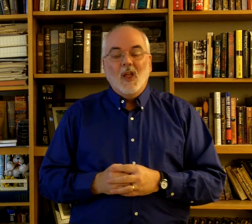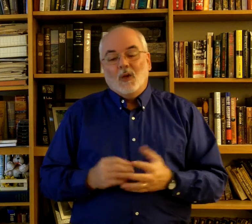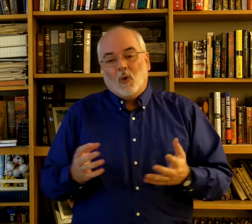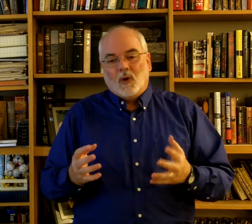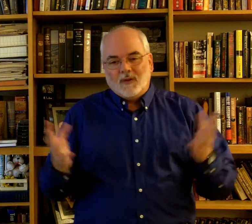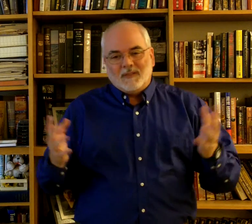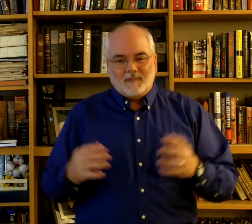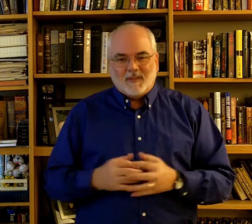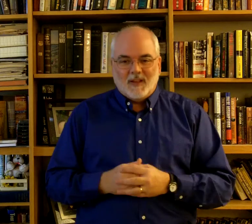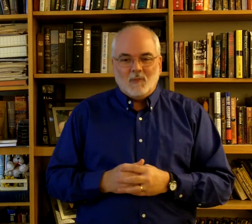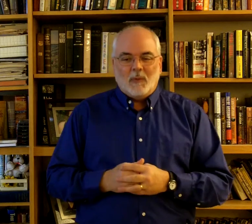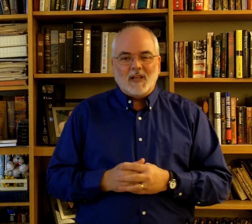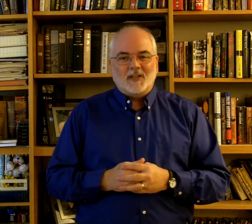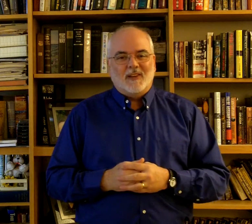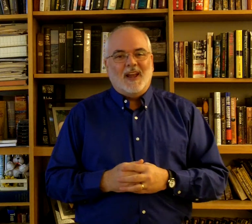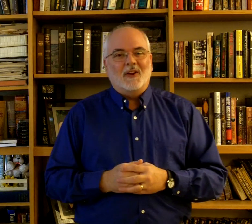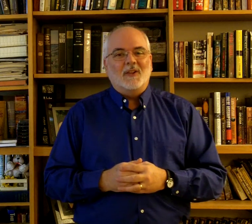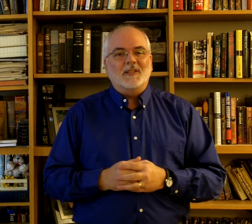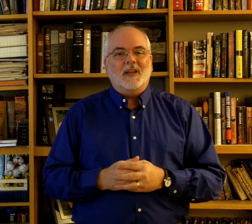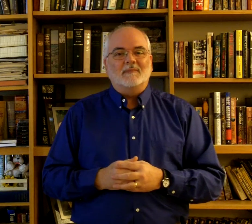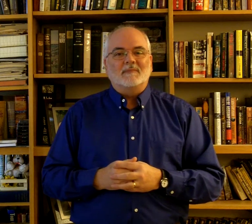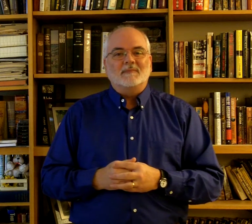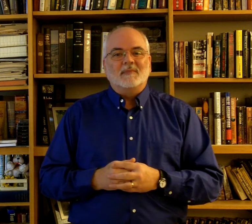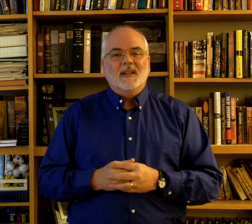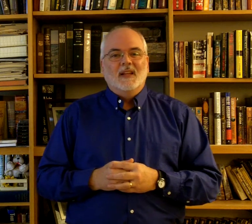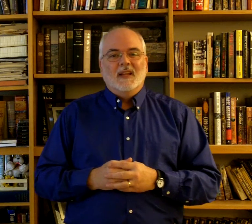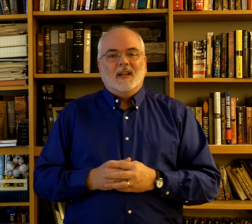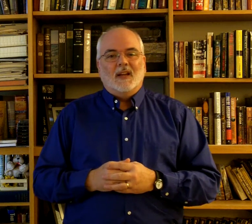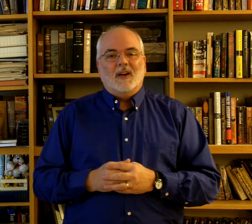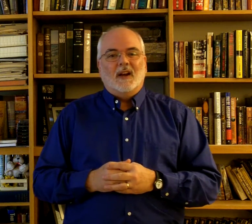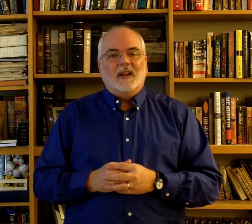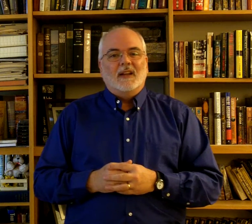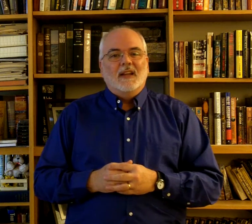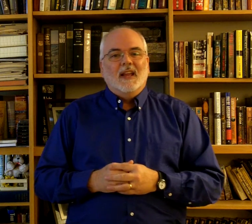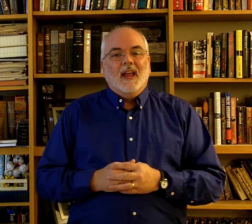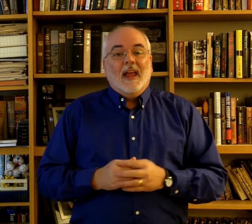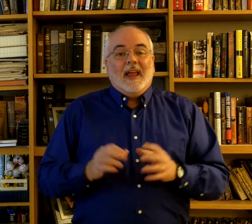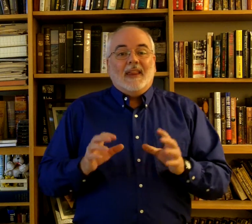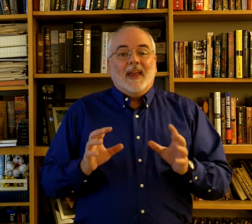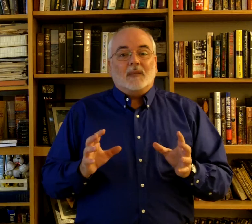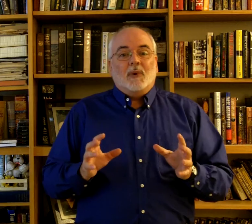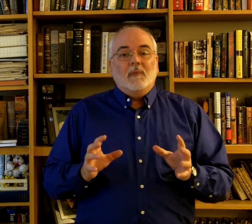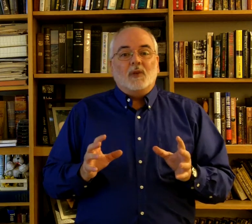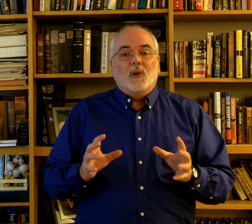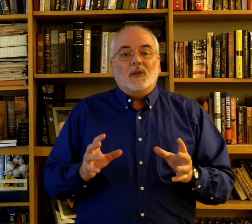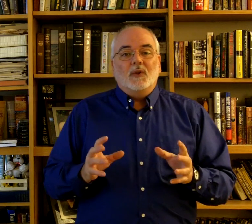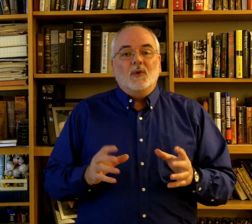Or, more positively, how they're the same. Alright. That's pretty much what to do